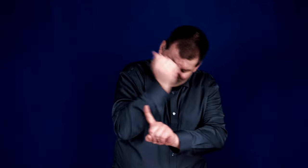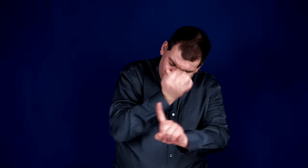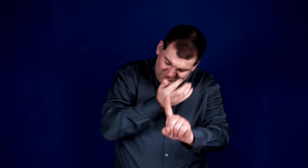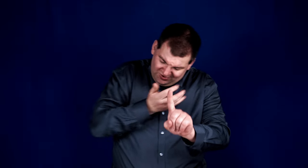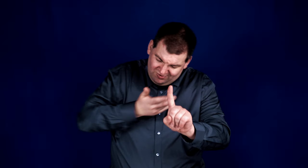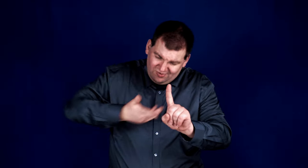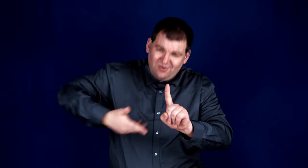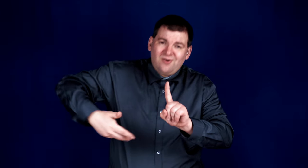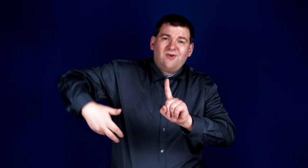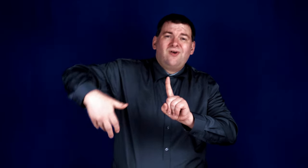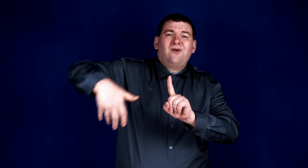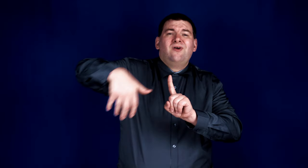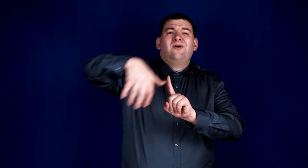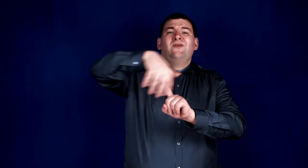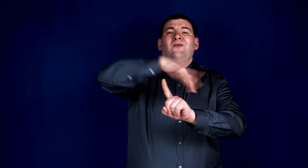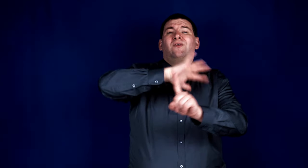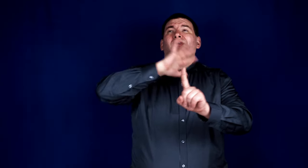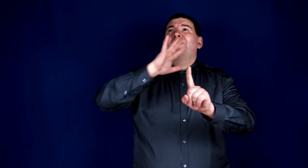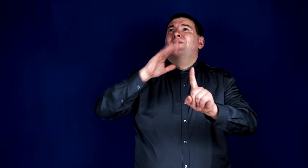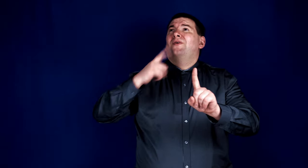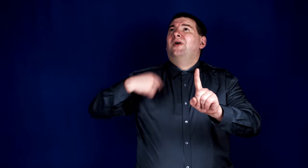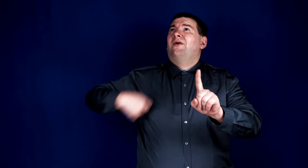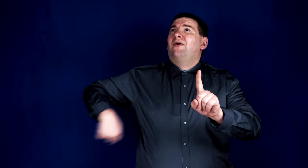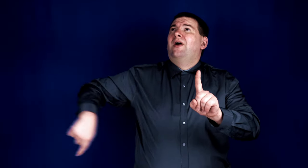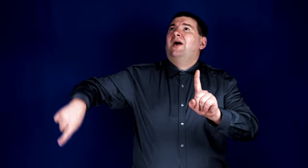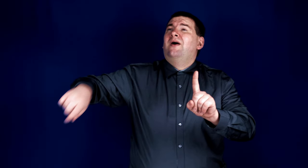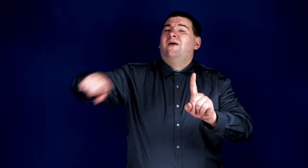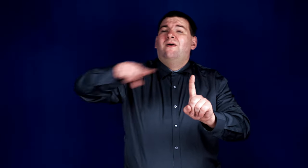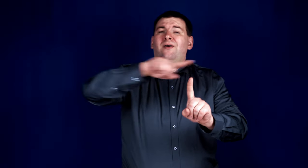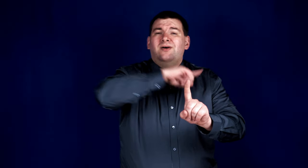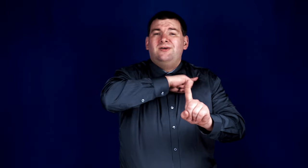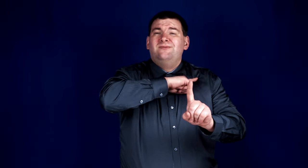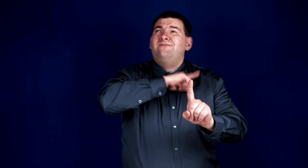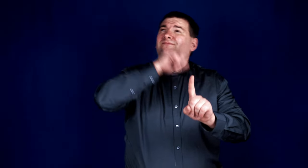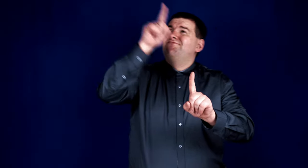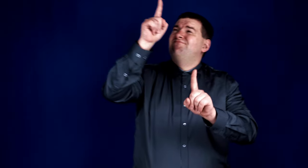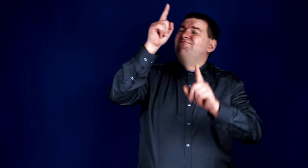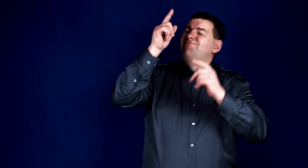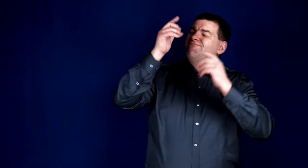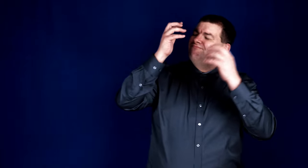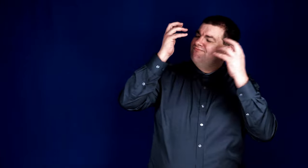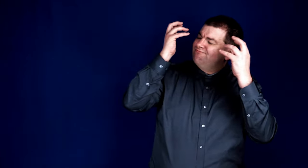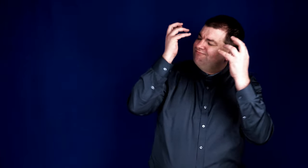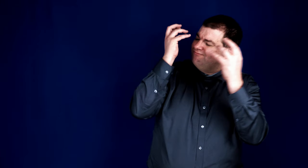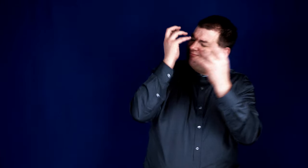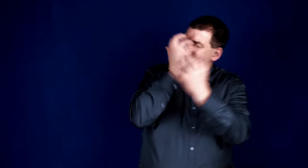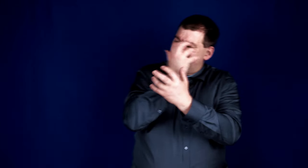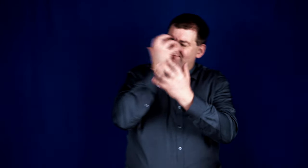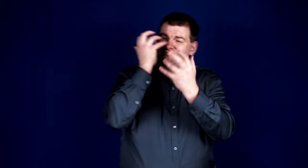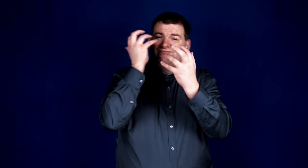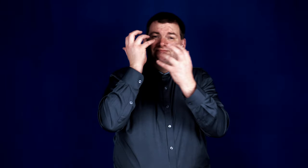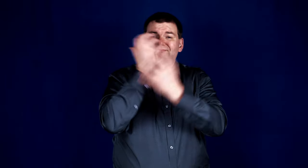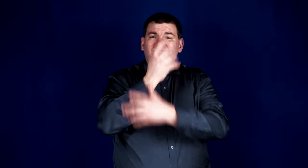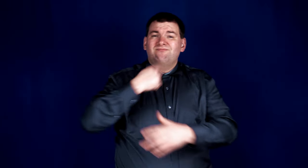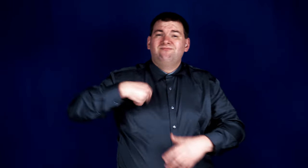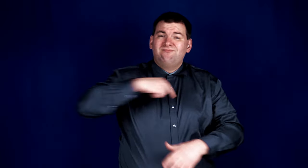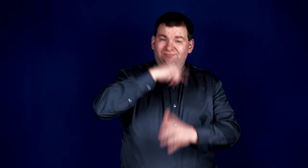You surround us, you astound us,